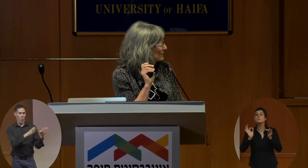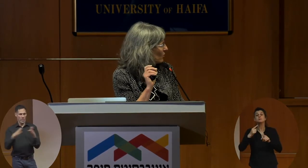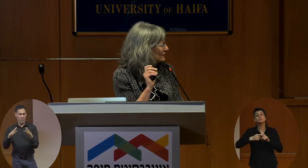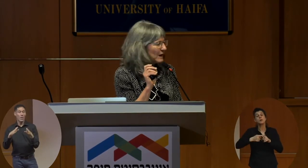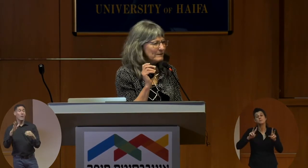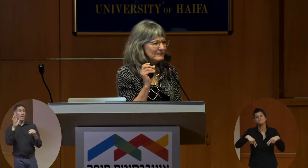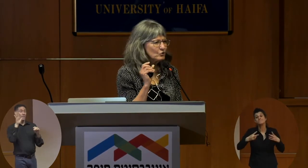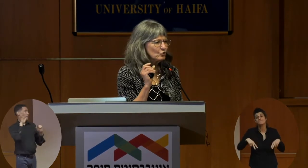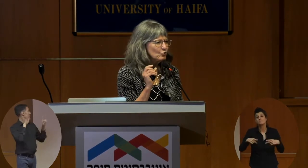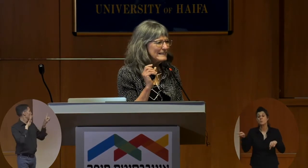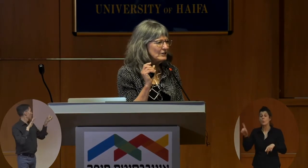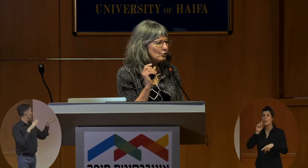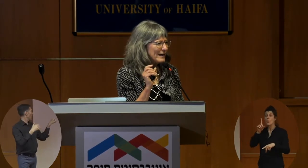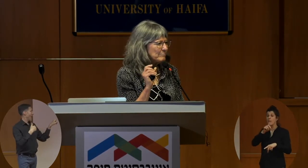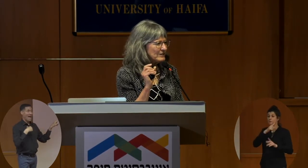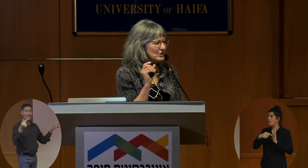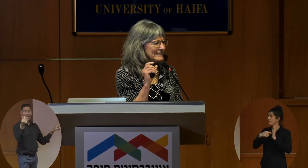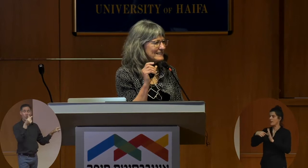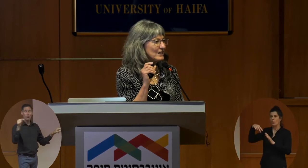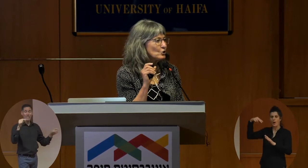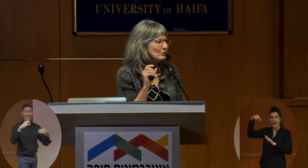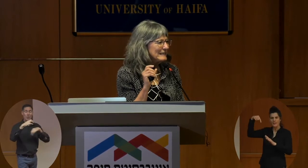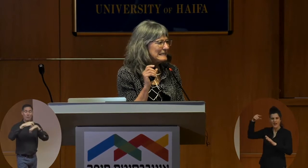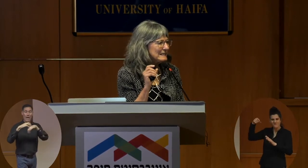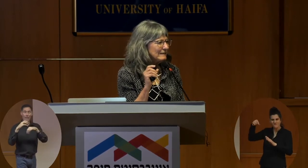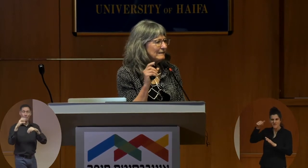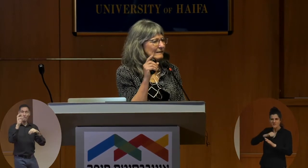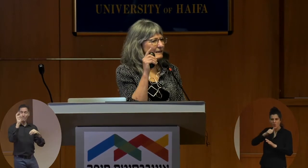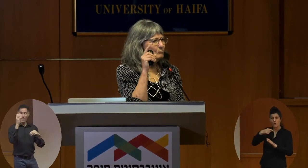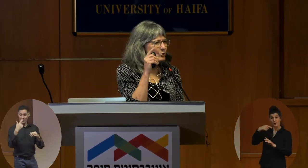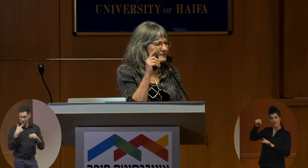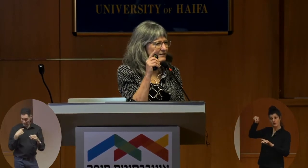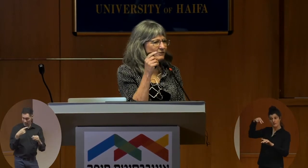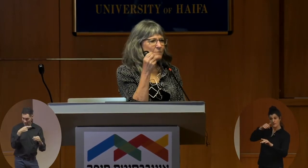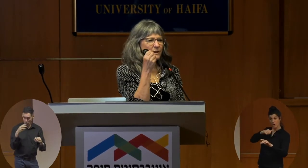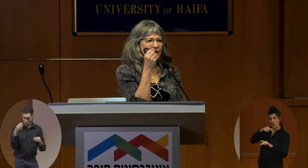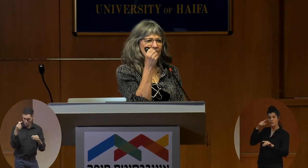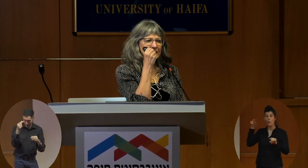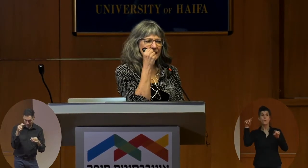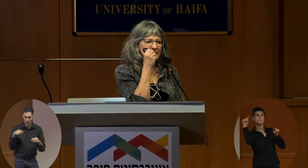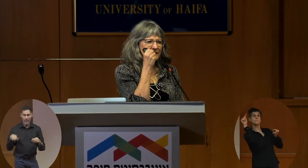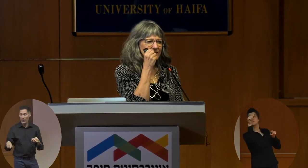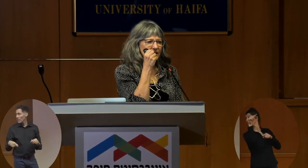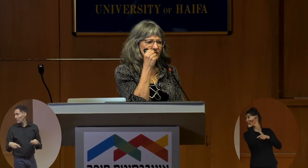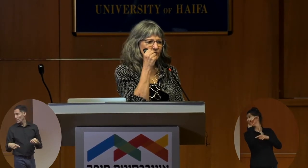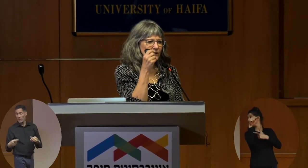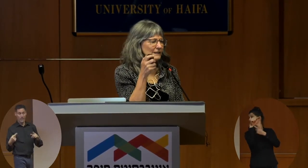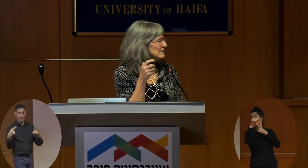is holding up a little green grape, and she says, they're green. He points at the grape, and then he does a gesture for eat.